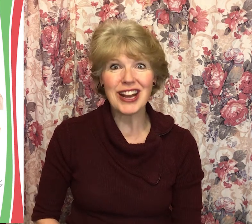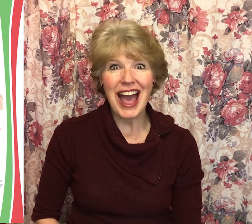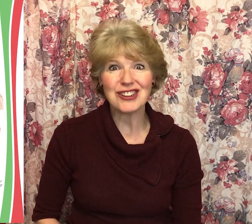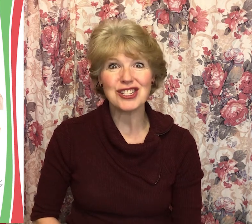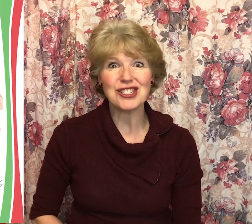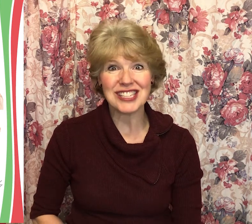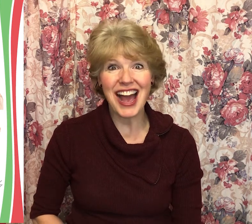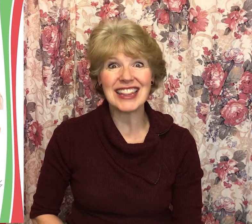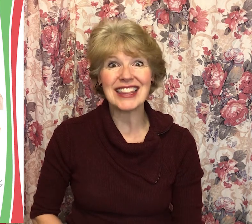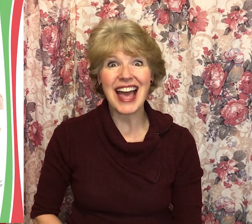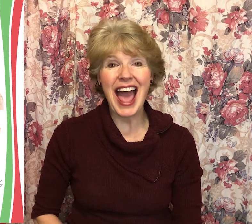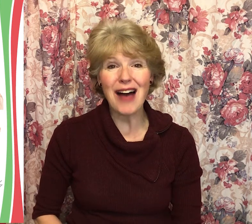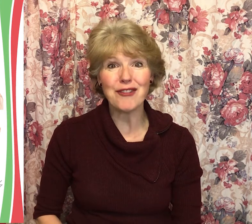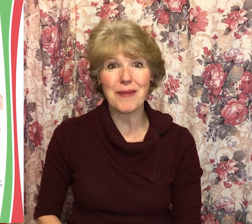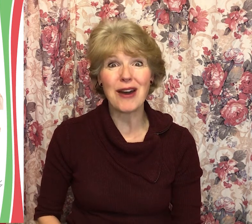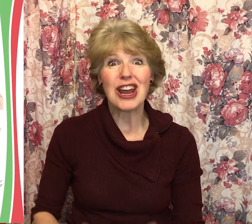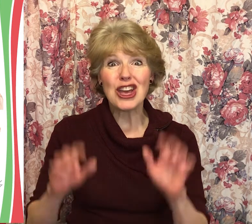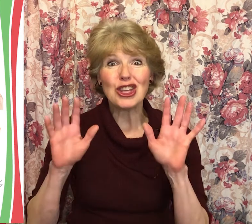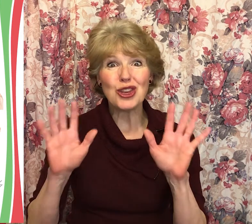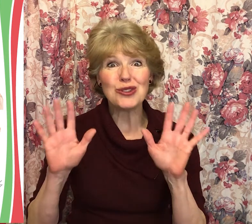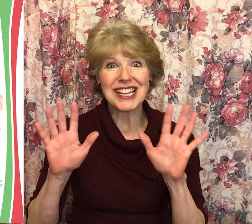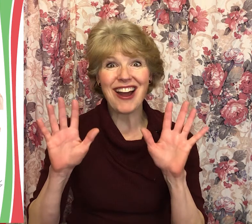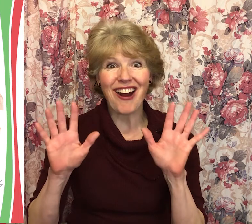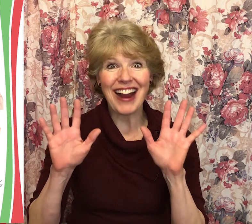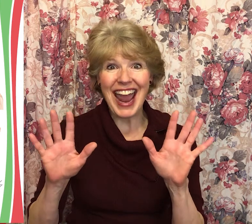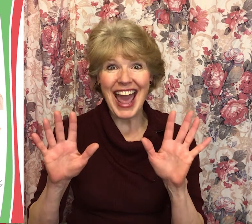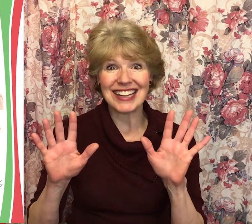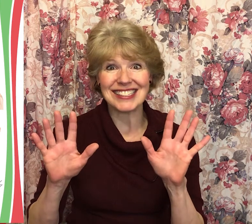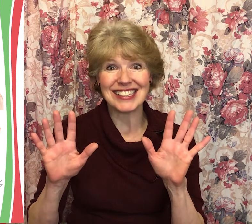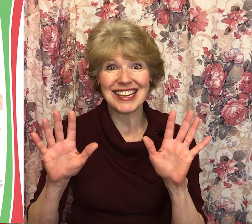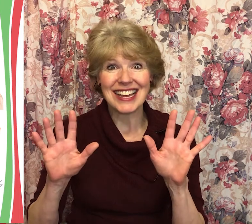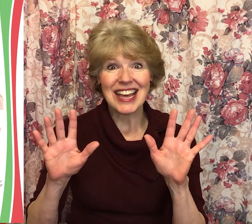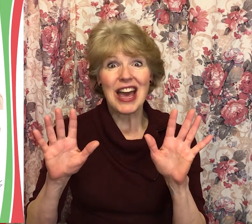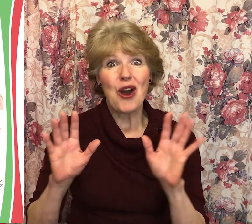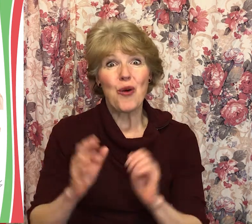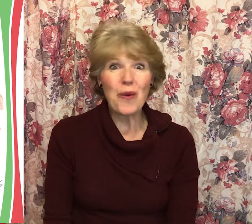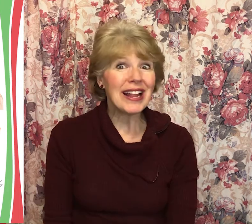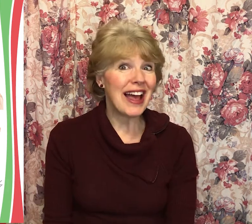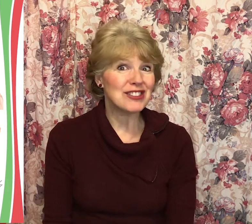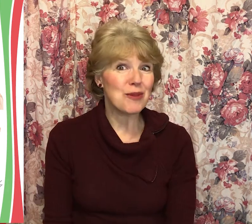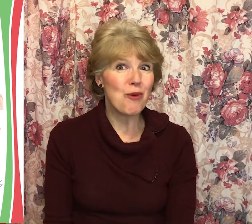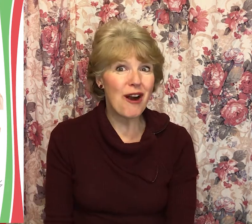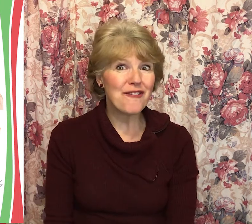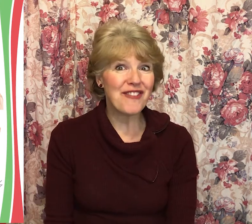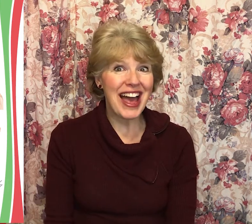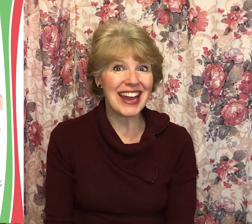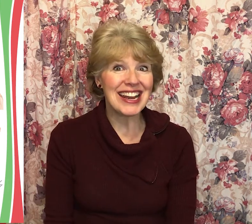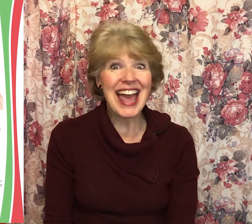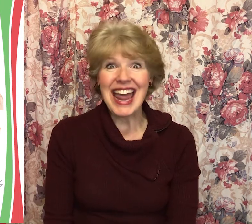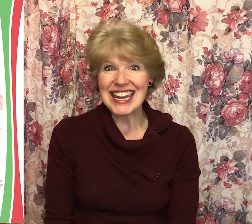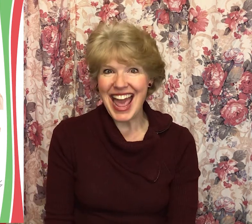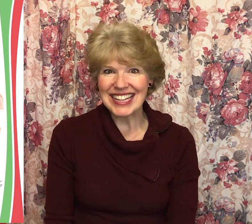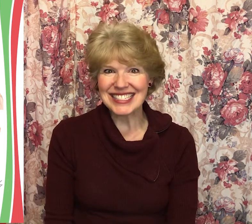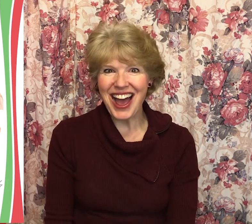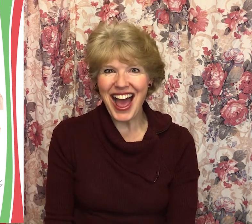how to sign the alphabet using our hands. We'll have some more fun next time.